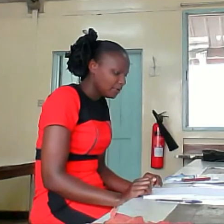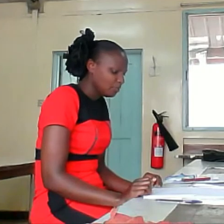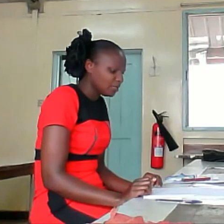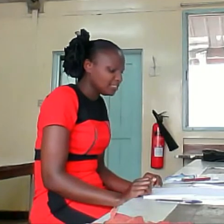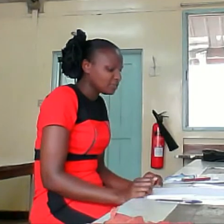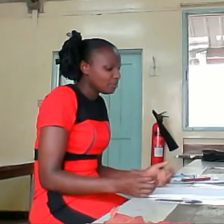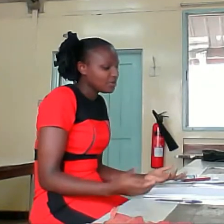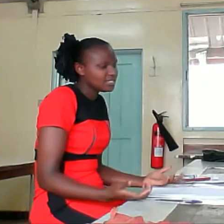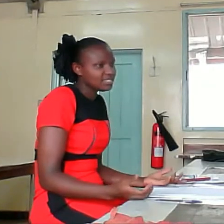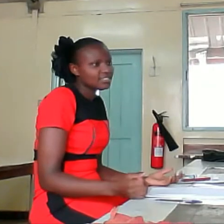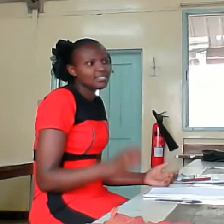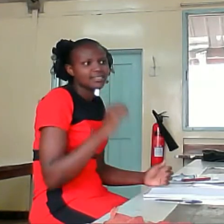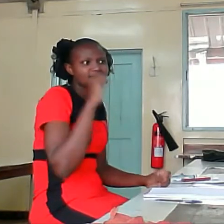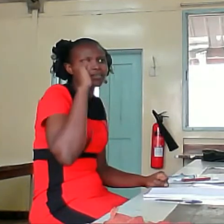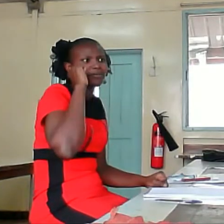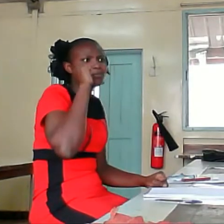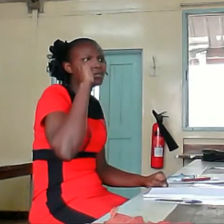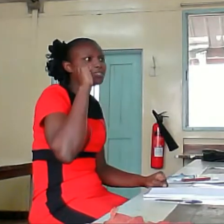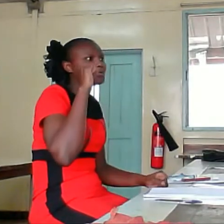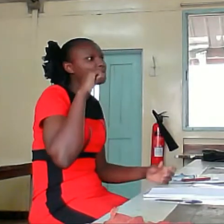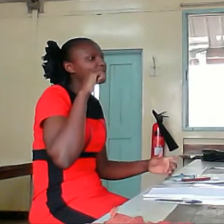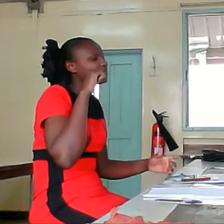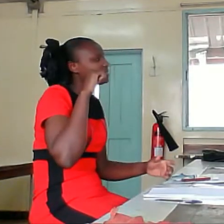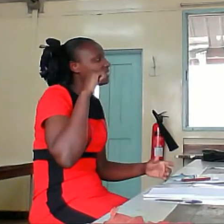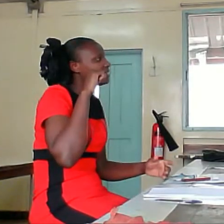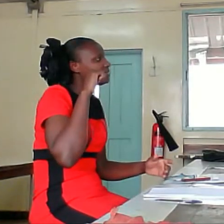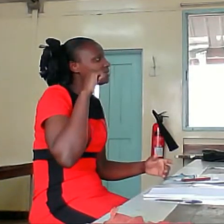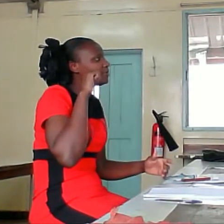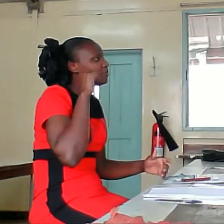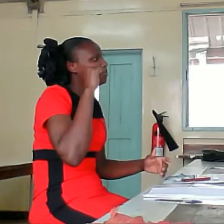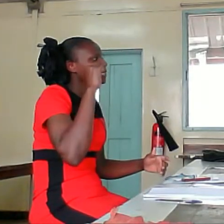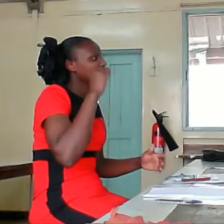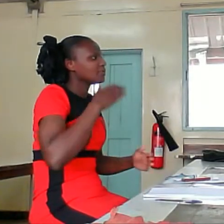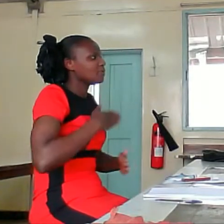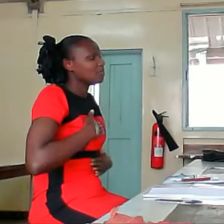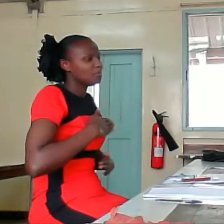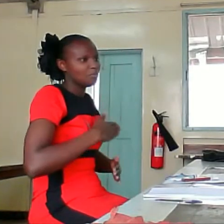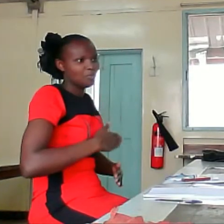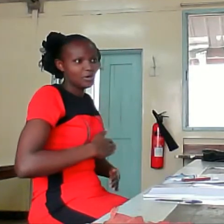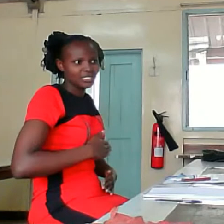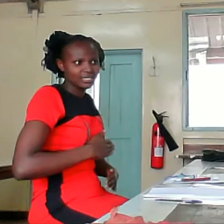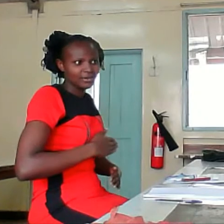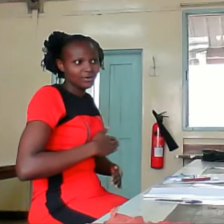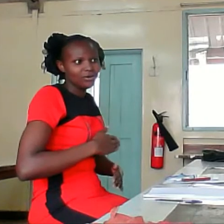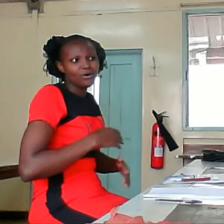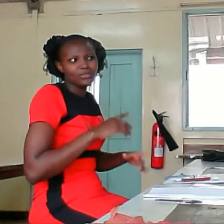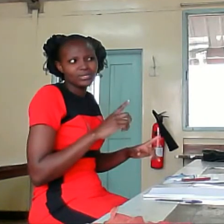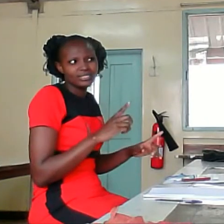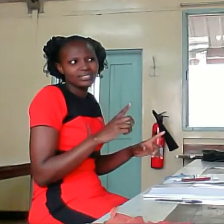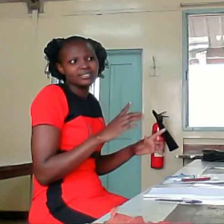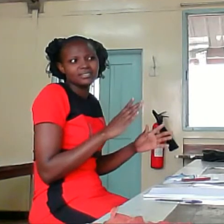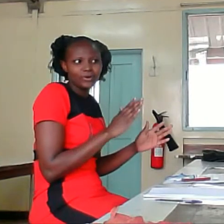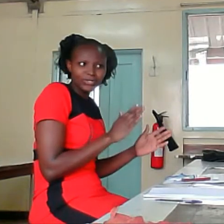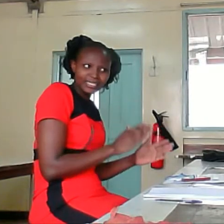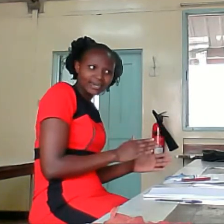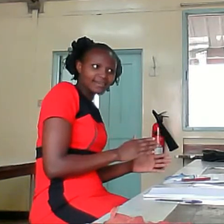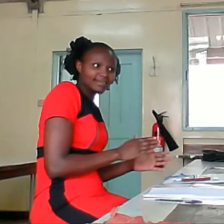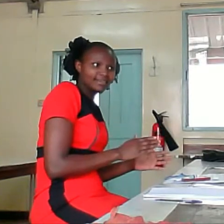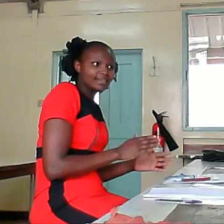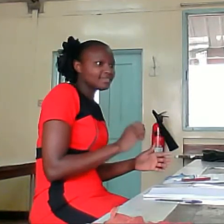Political bodies. Political bodies. You cannot sign political body. Although it is in order. But it